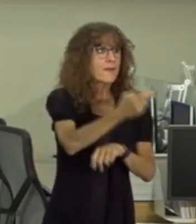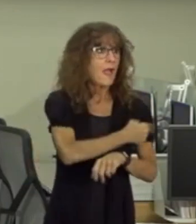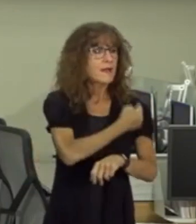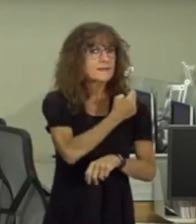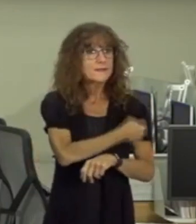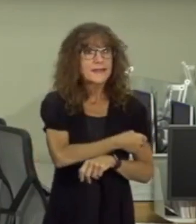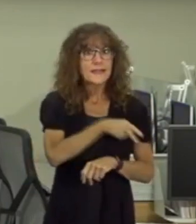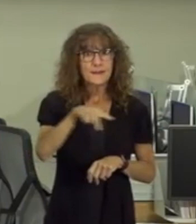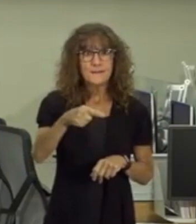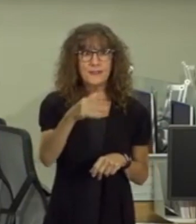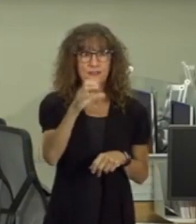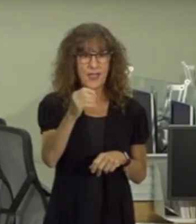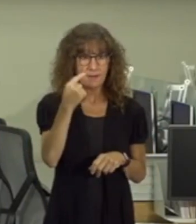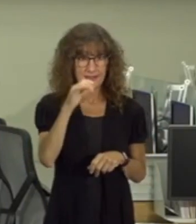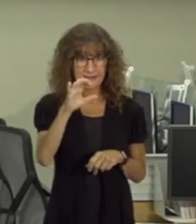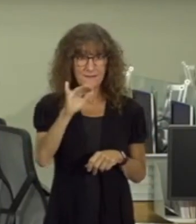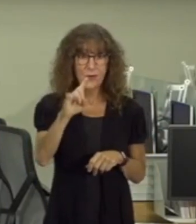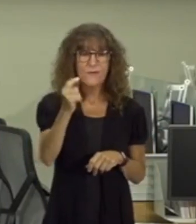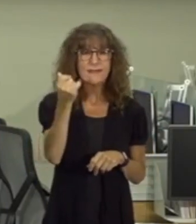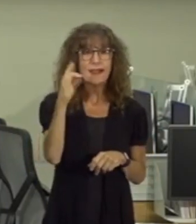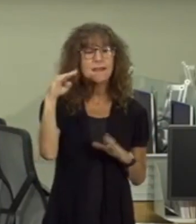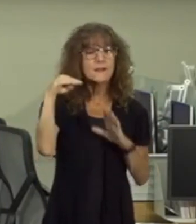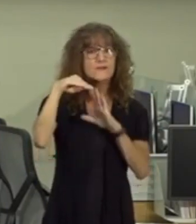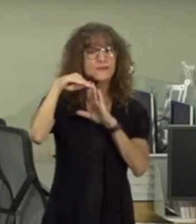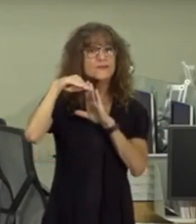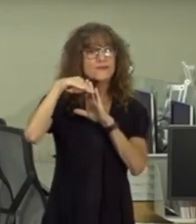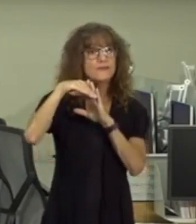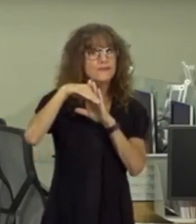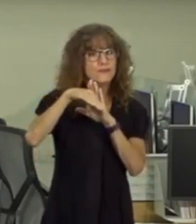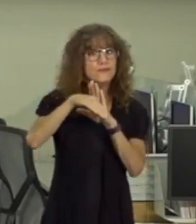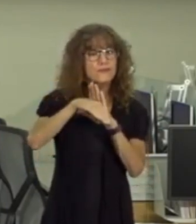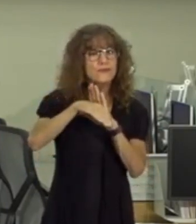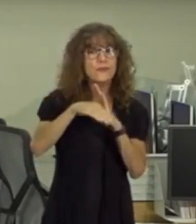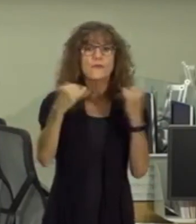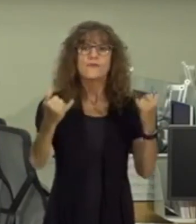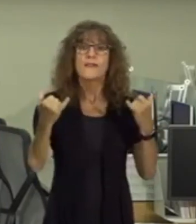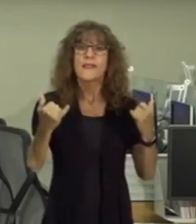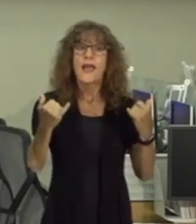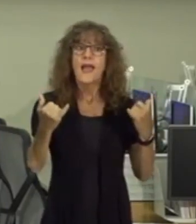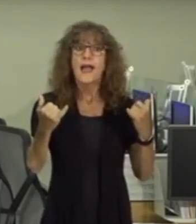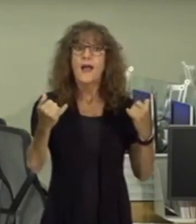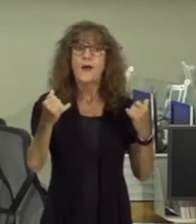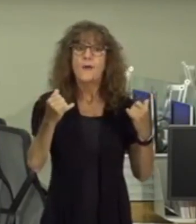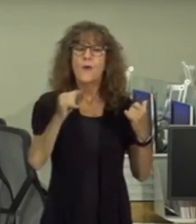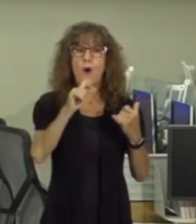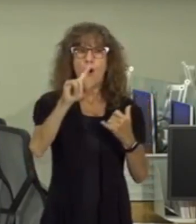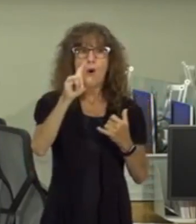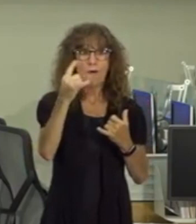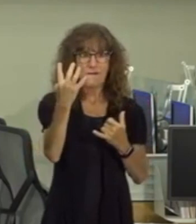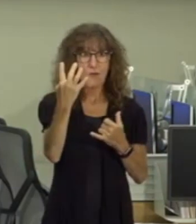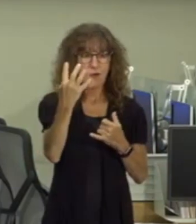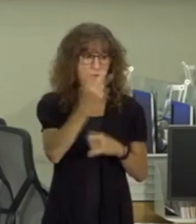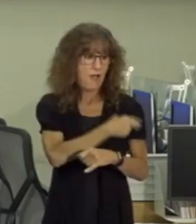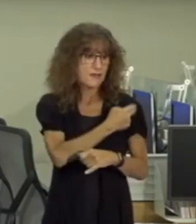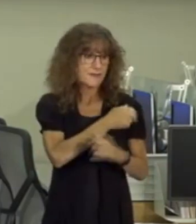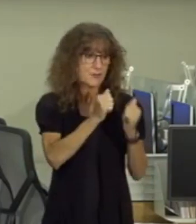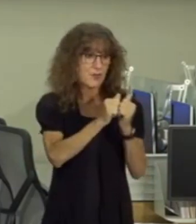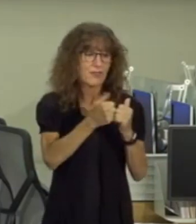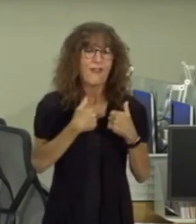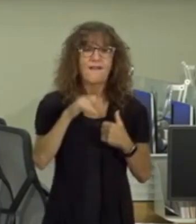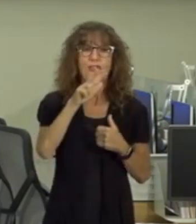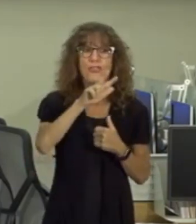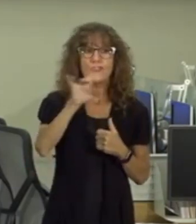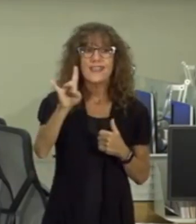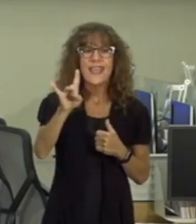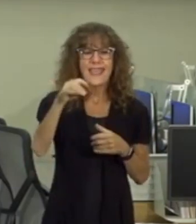in the county due to covet 19 continues to decline right now all four hospital systems combined have 38